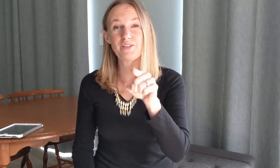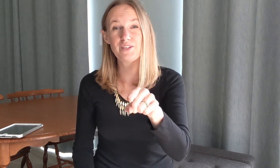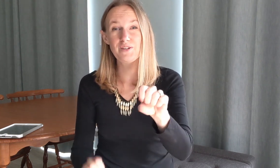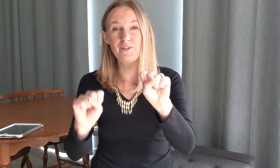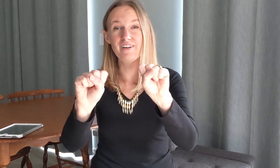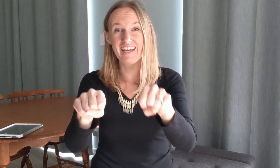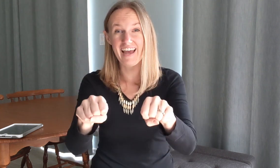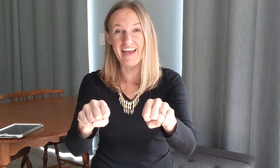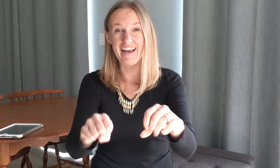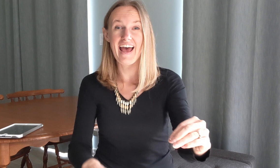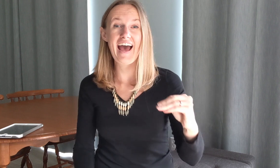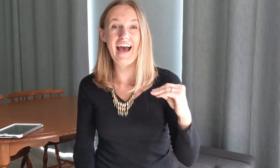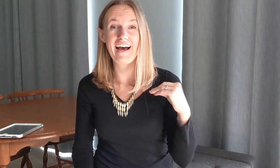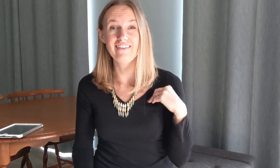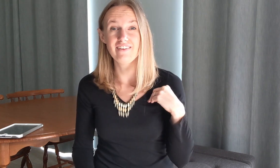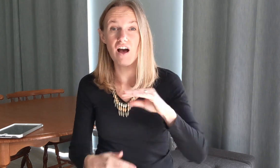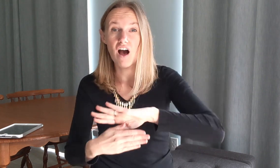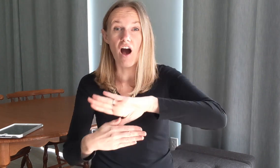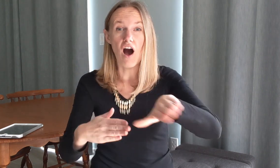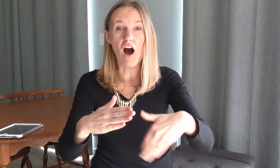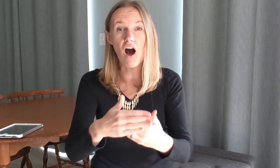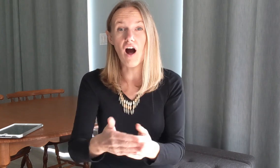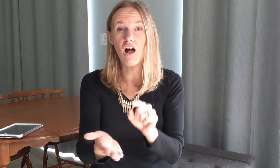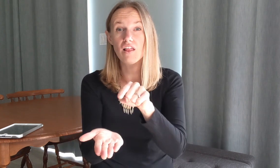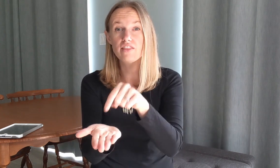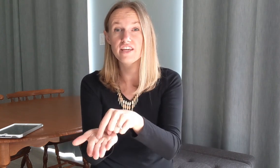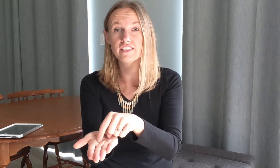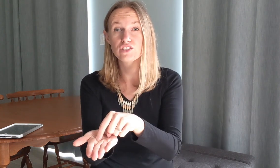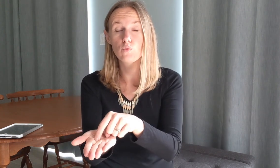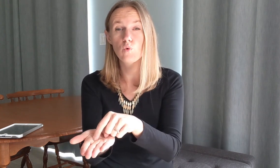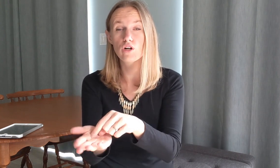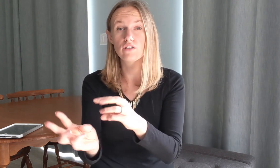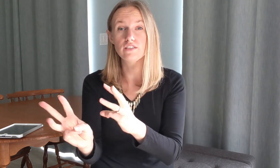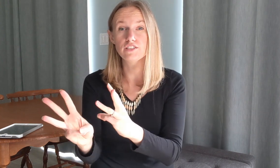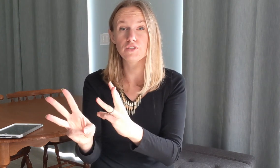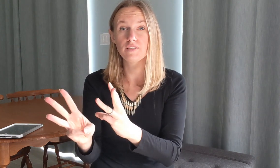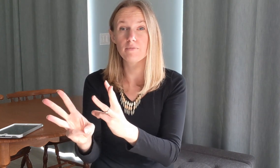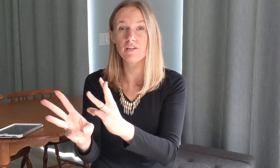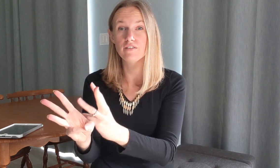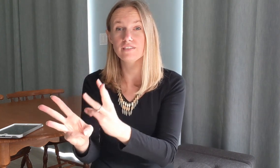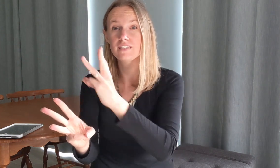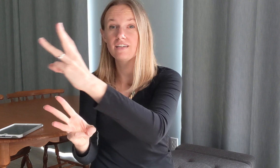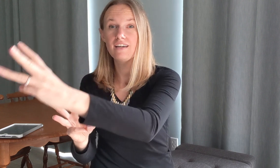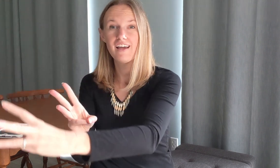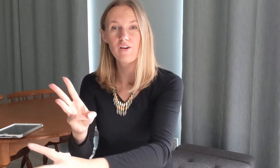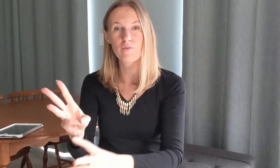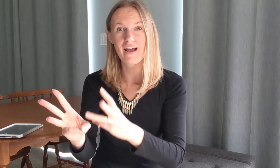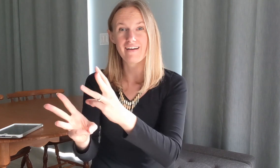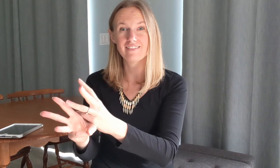you can have all this world two W's and go around